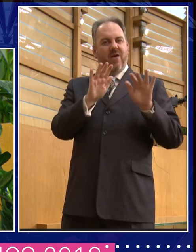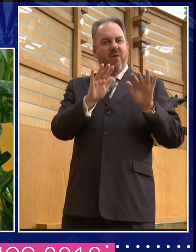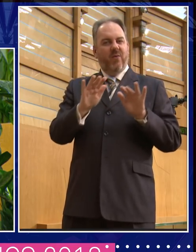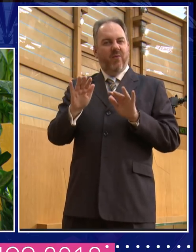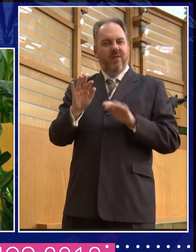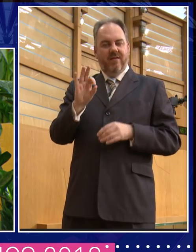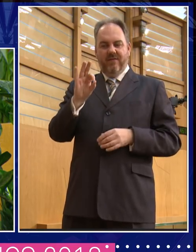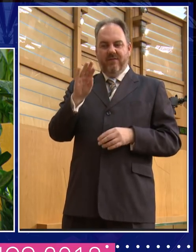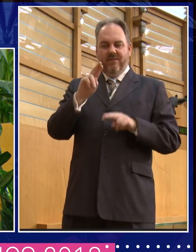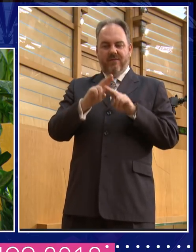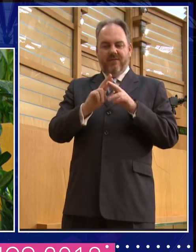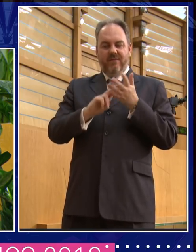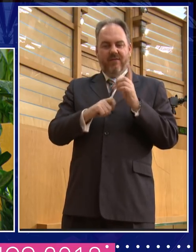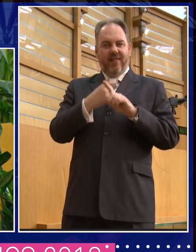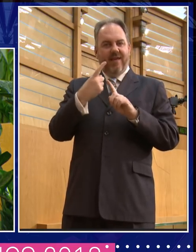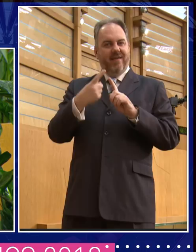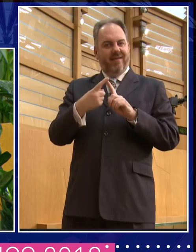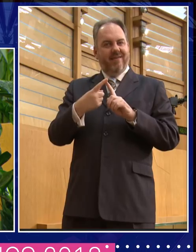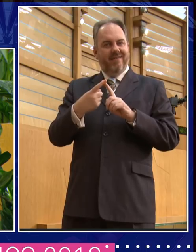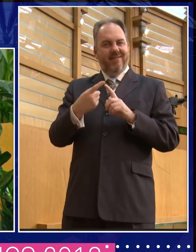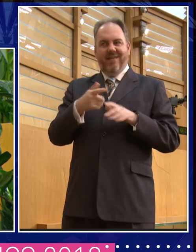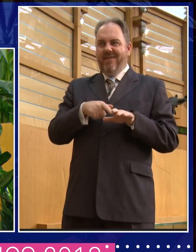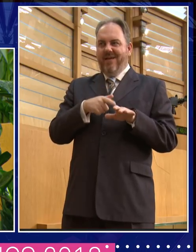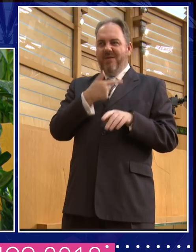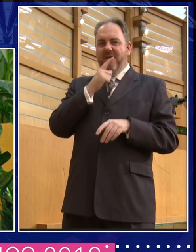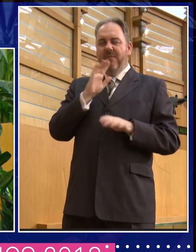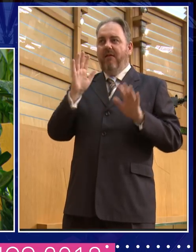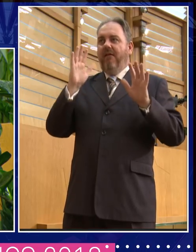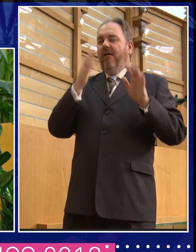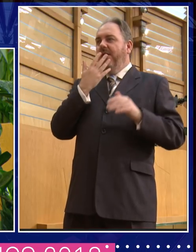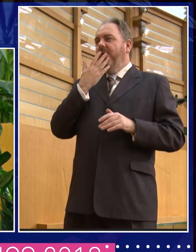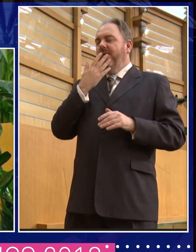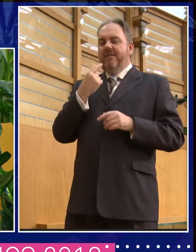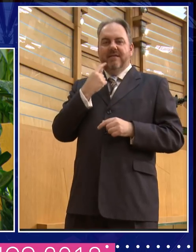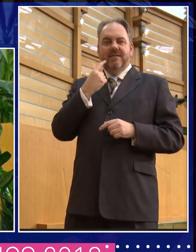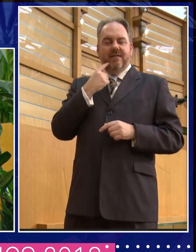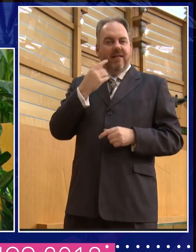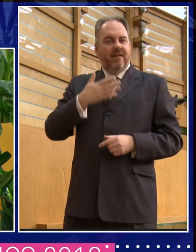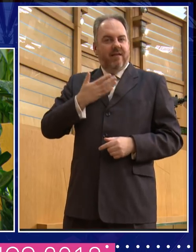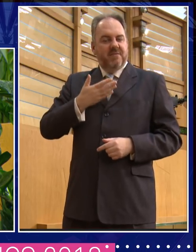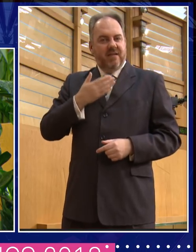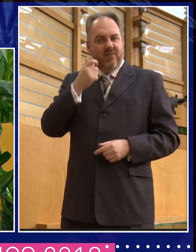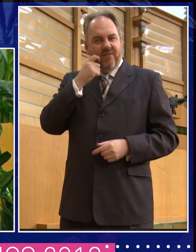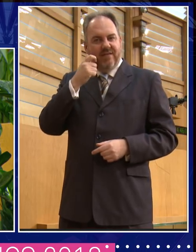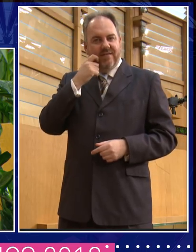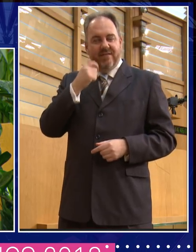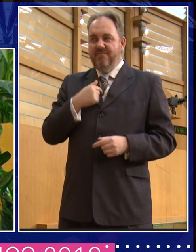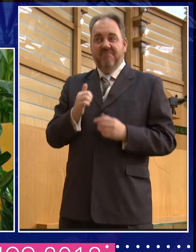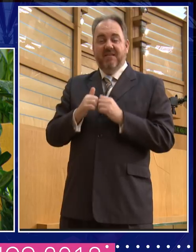And, you my own view is very straightforward that, um, that I, I will, and I want my students